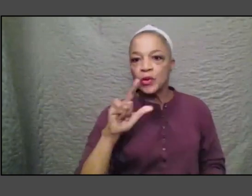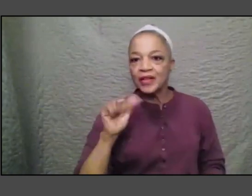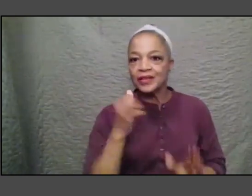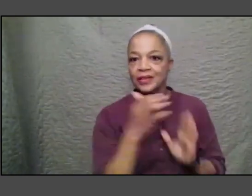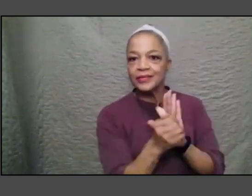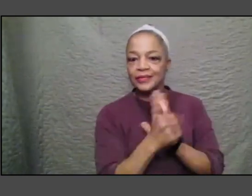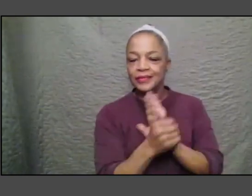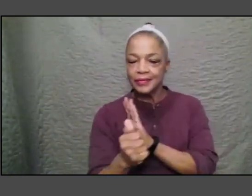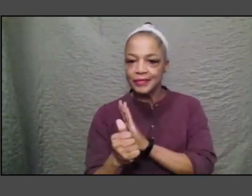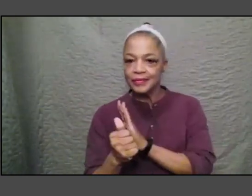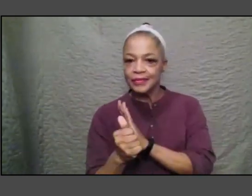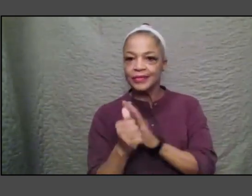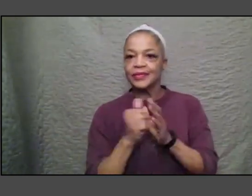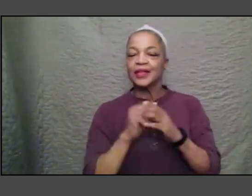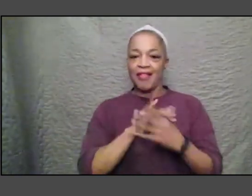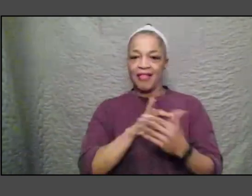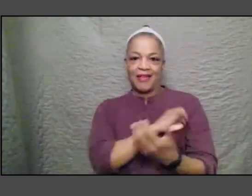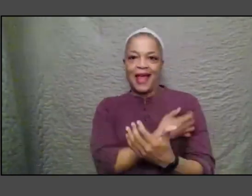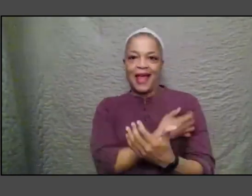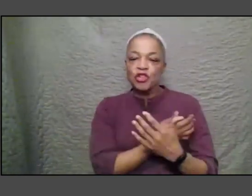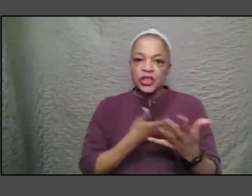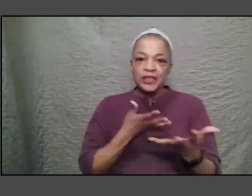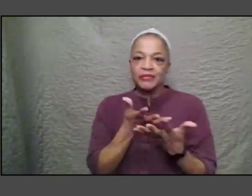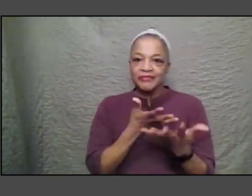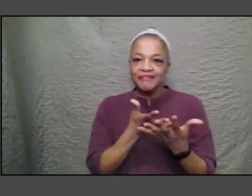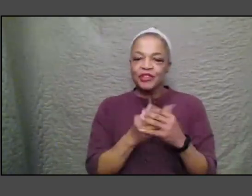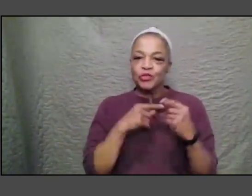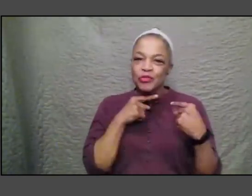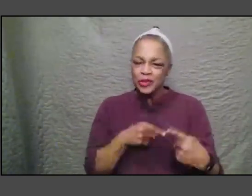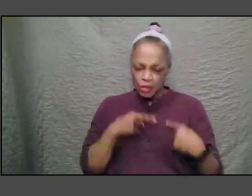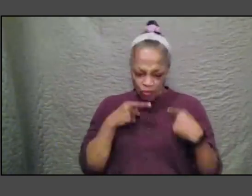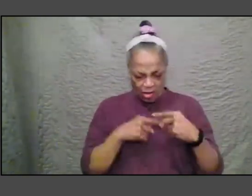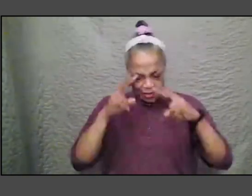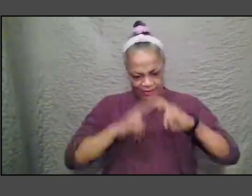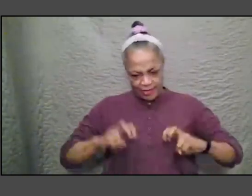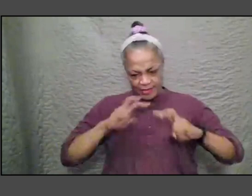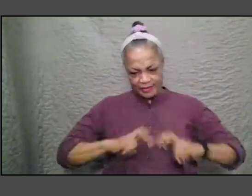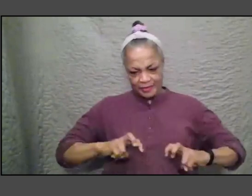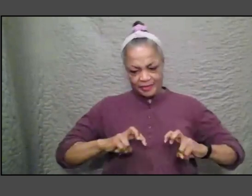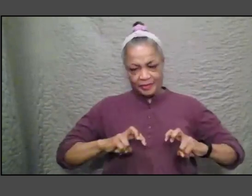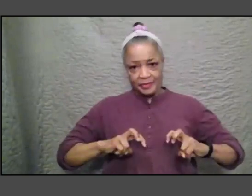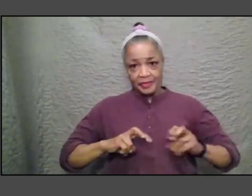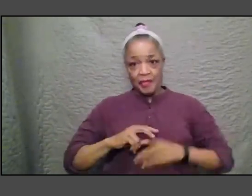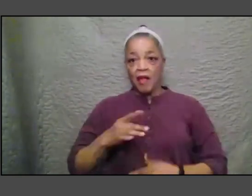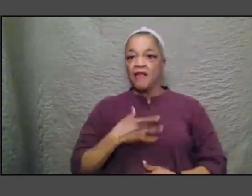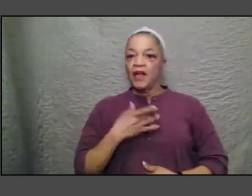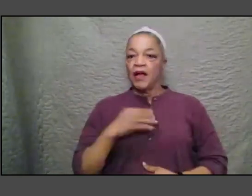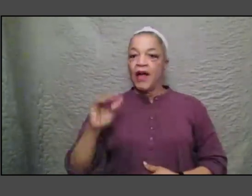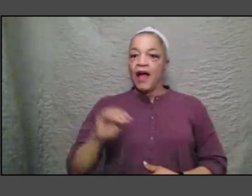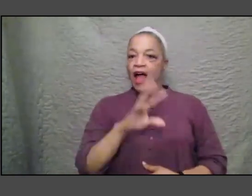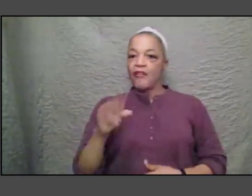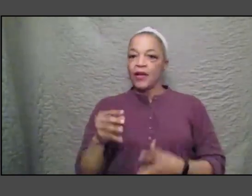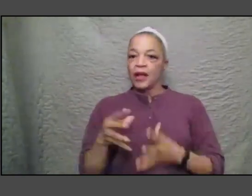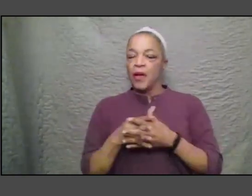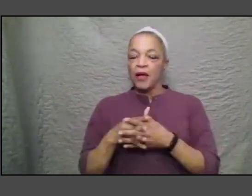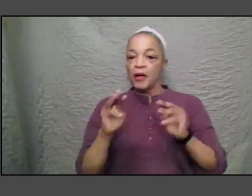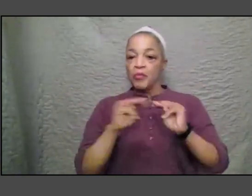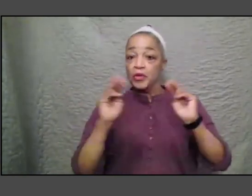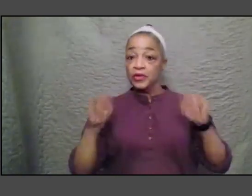energy to sort of struggle um in some ways I've always felt the African-American museum its job was really to create new